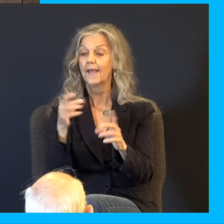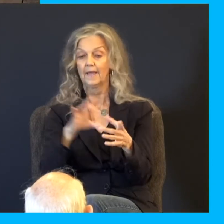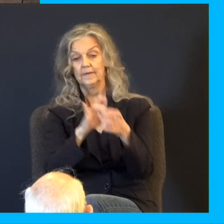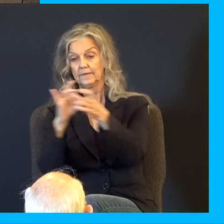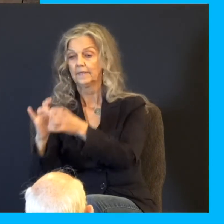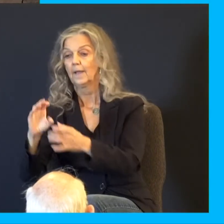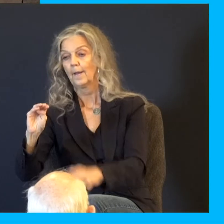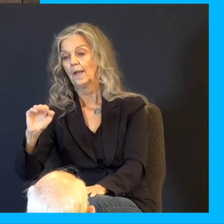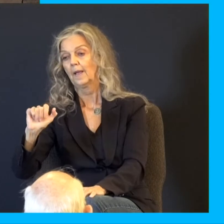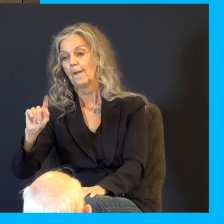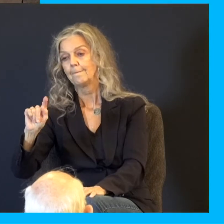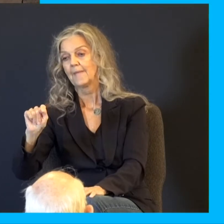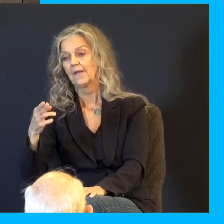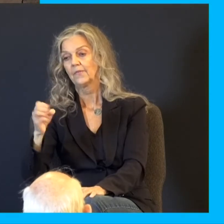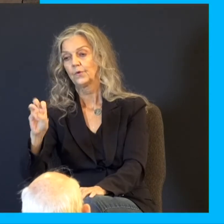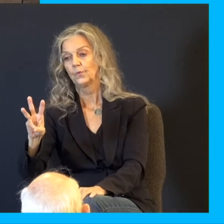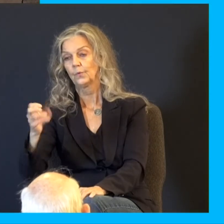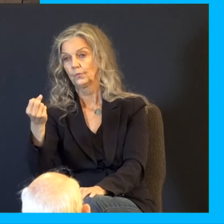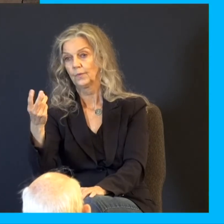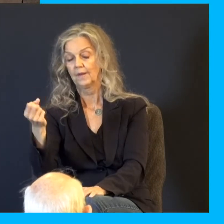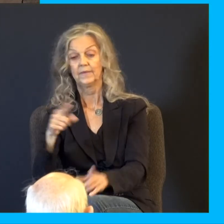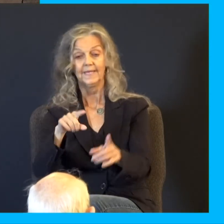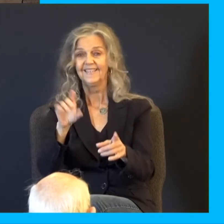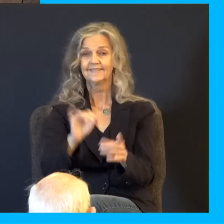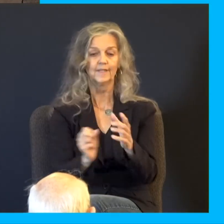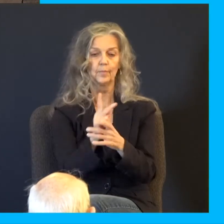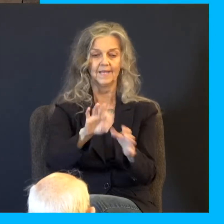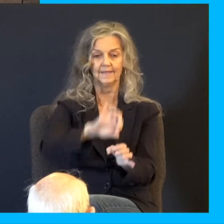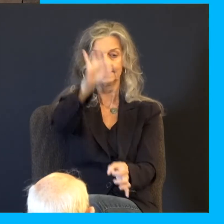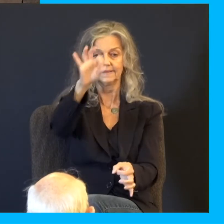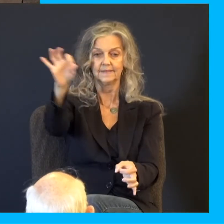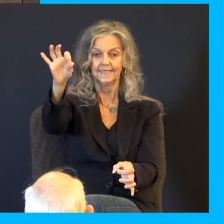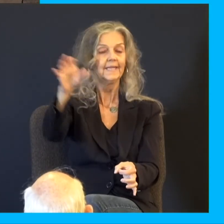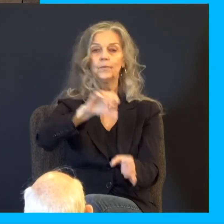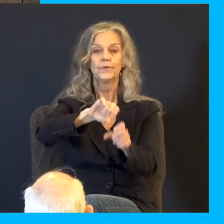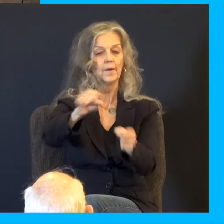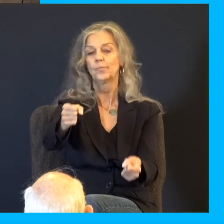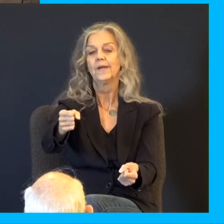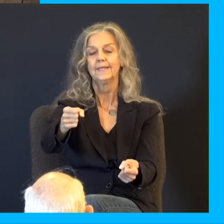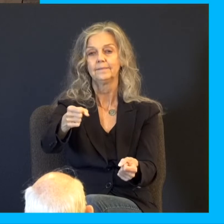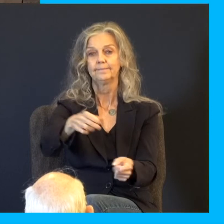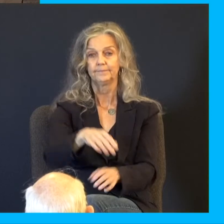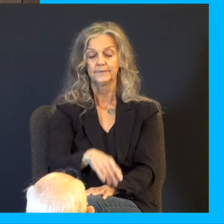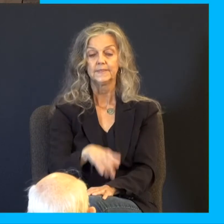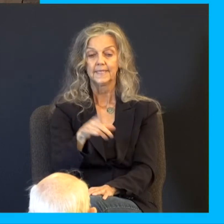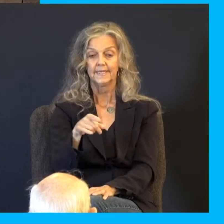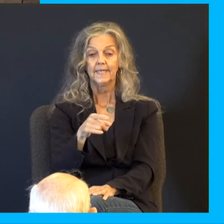A bruised reed shall he not break, and the smoking flax shall he not quench. He shall bring forth judgment